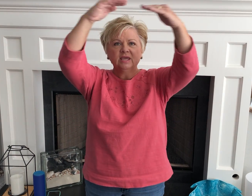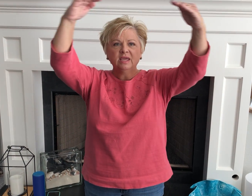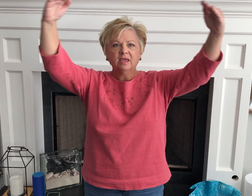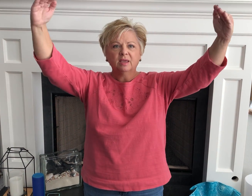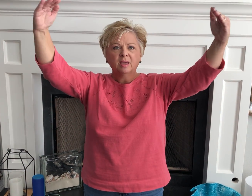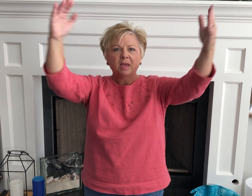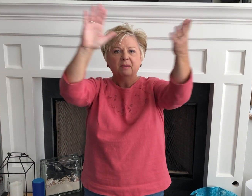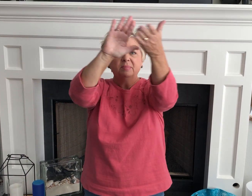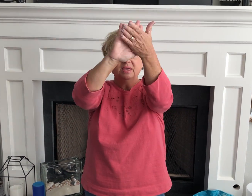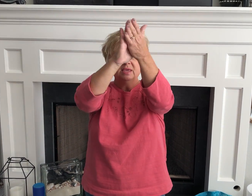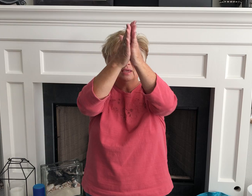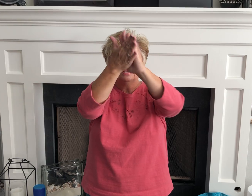peace